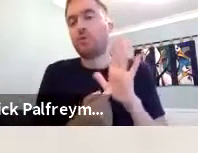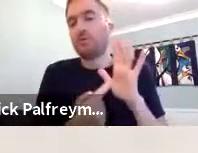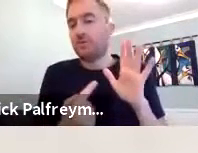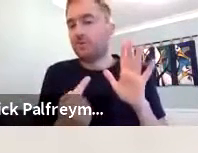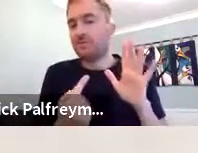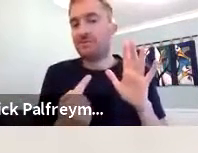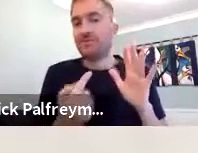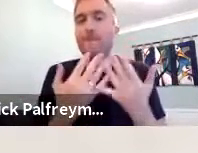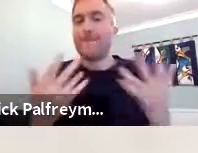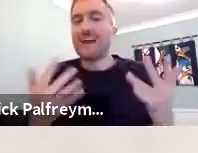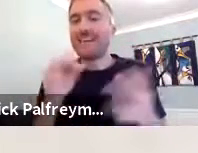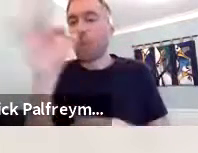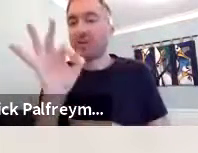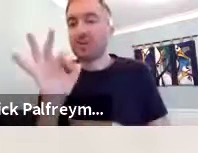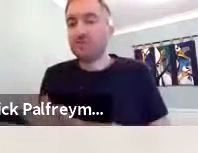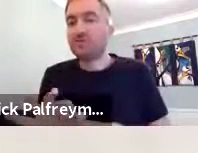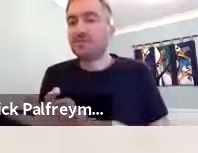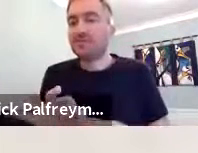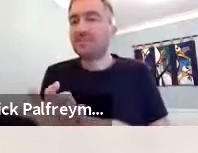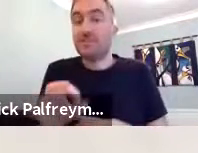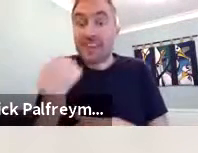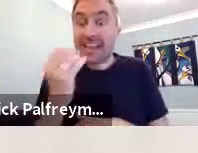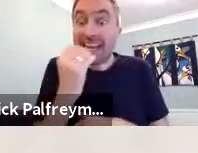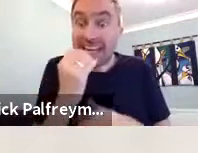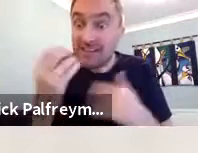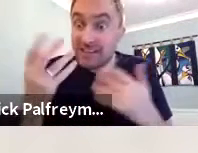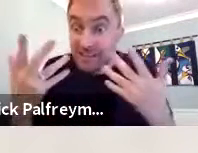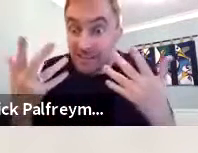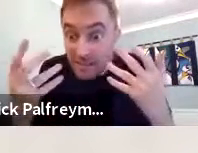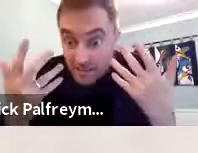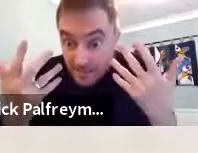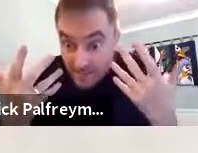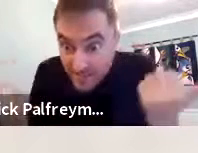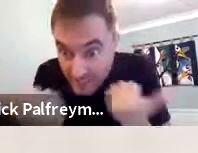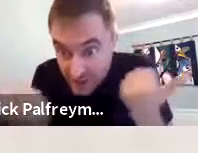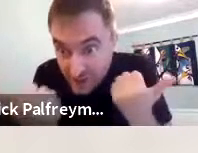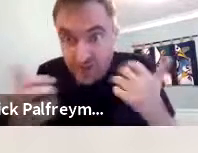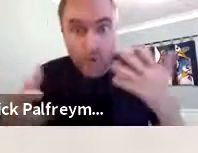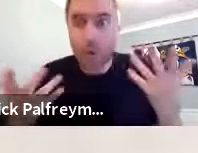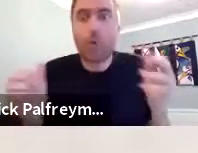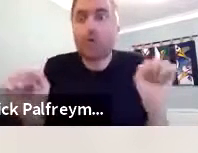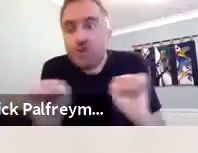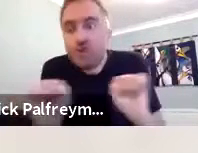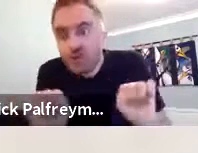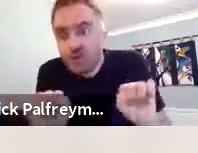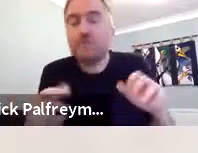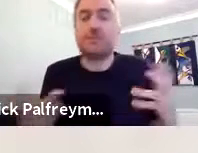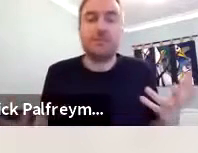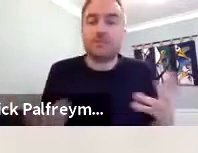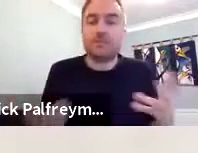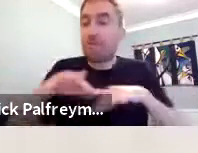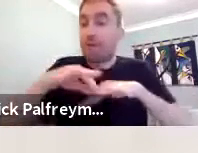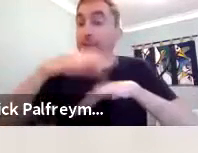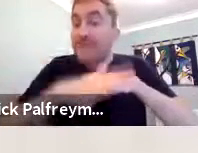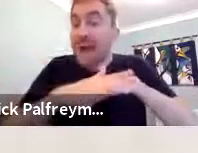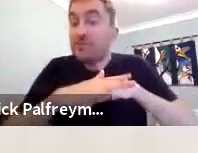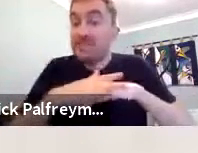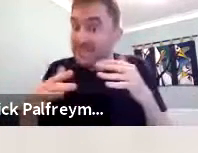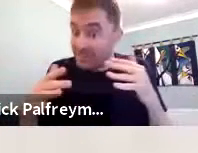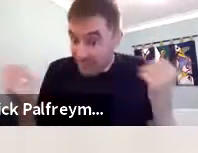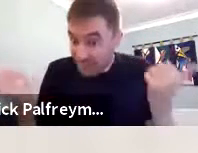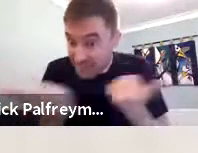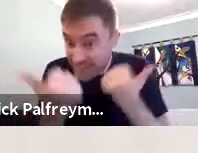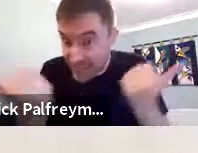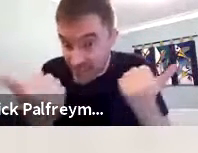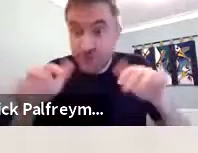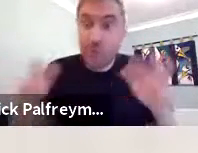or finished is really important. And many questions. have you eaten? Finished. Finished. Or have you eaten? Not